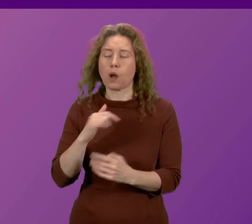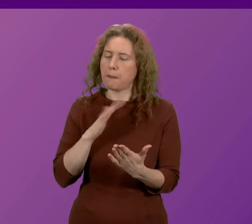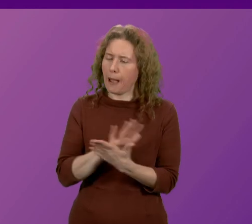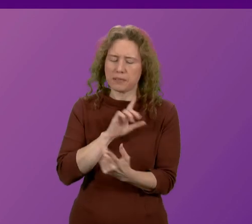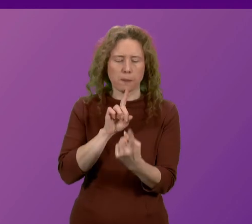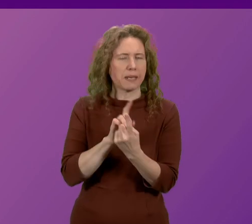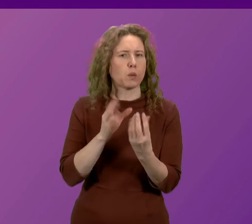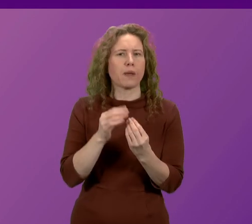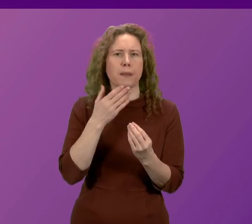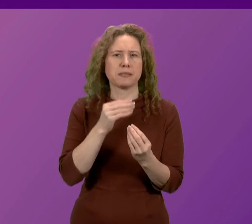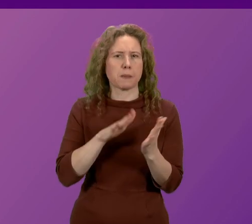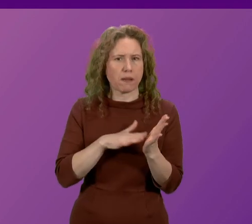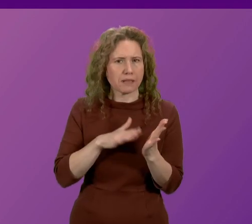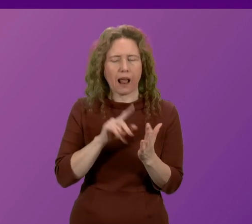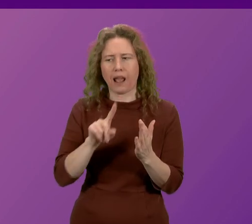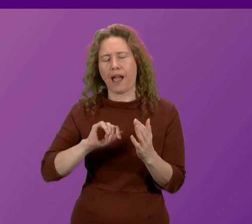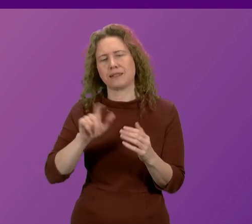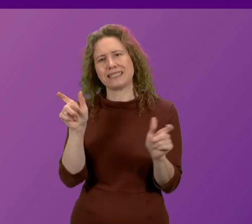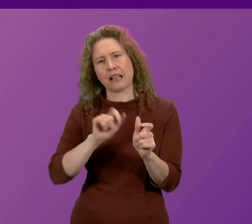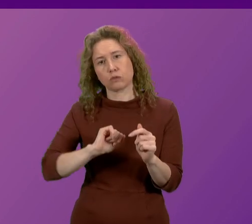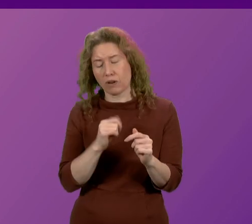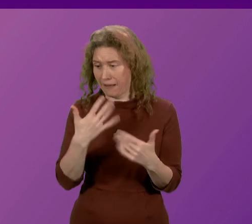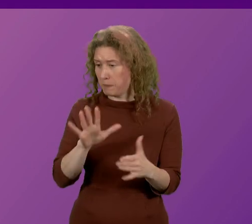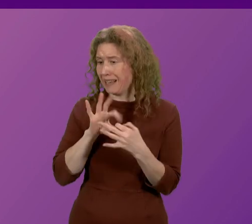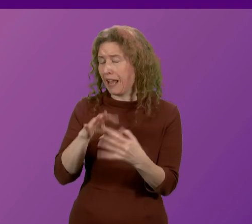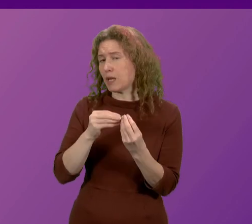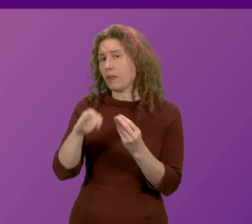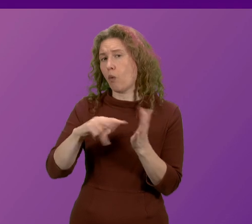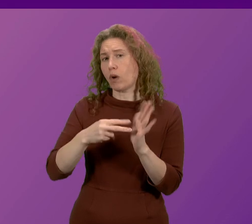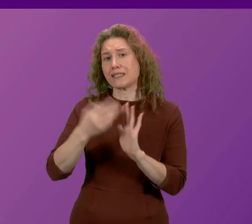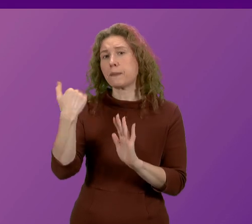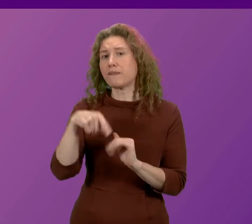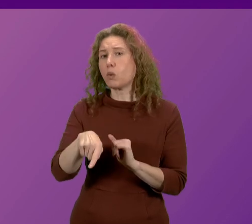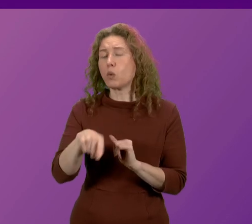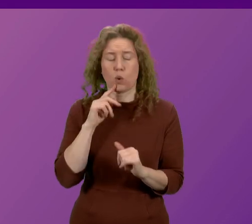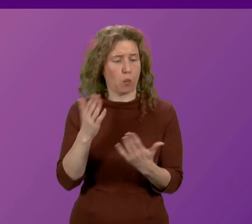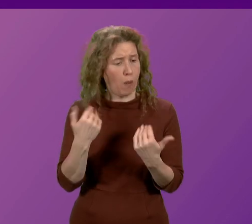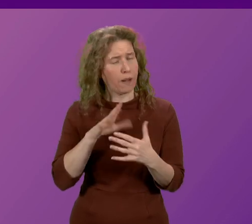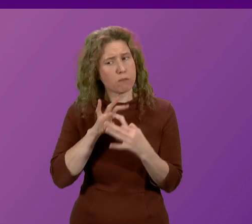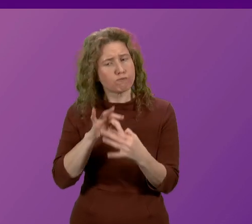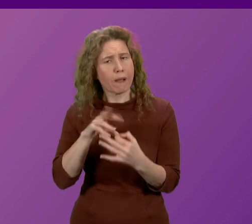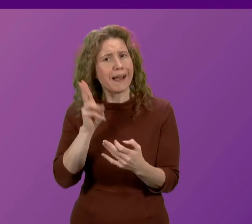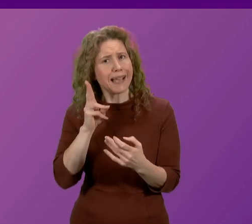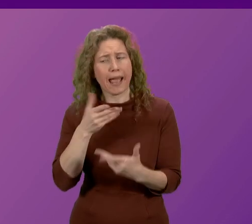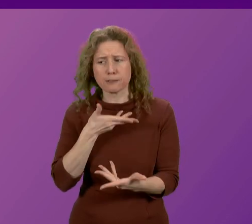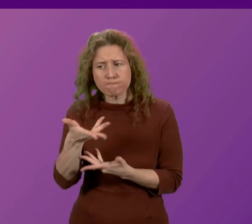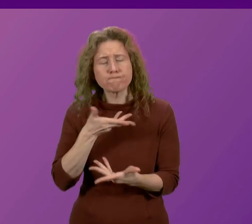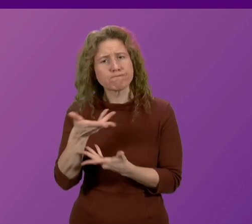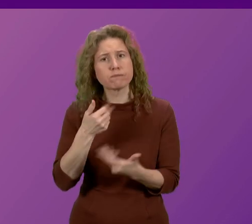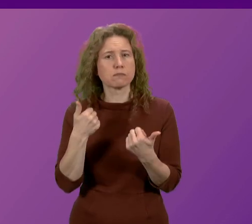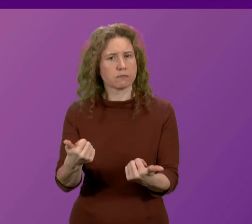and with Dyslexia Scotland. I have had engagement with the organisation in the past, and I would welcome a continuation of that dialogue.